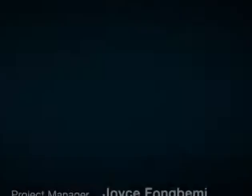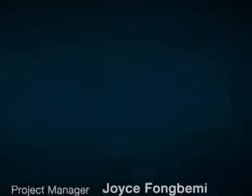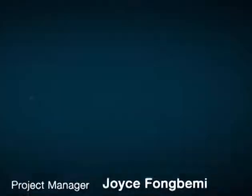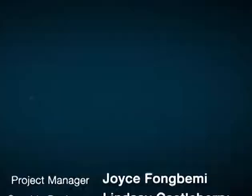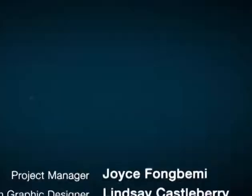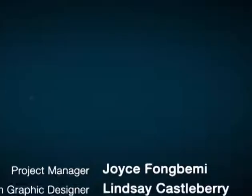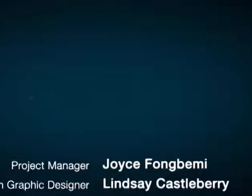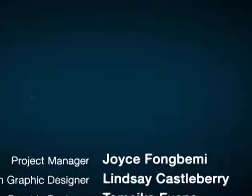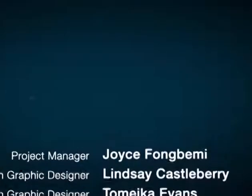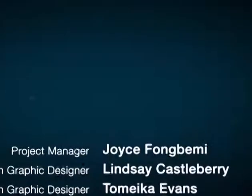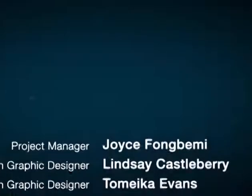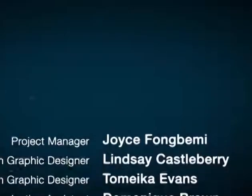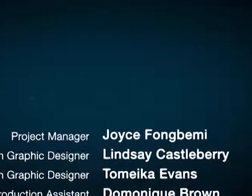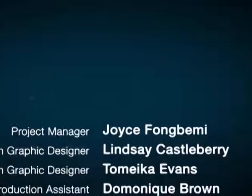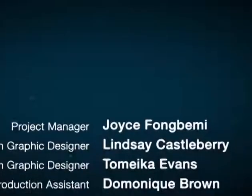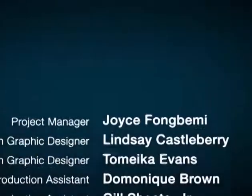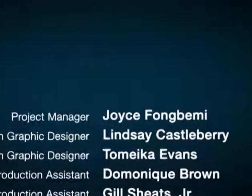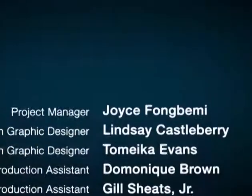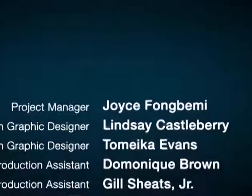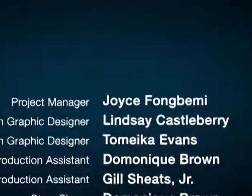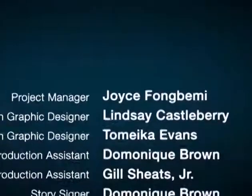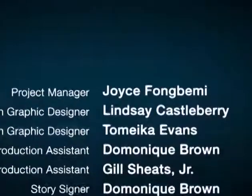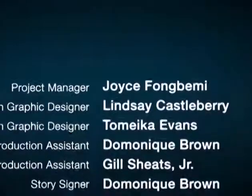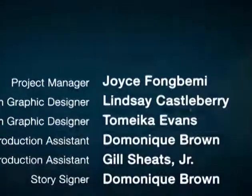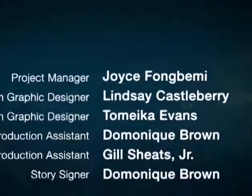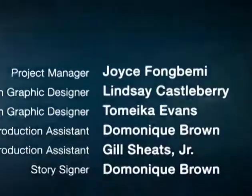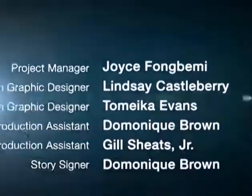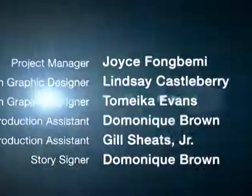check